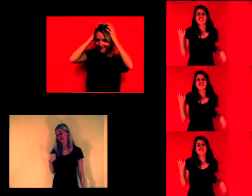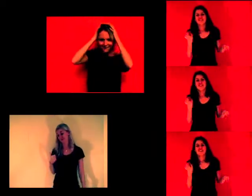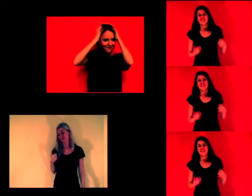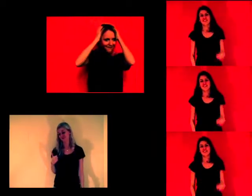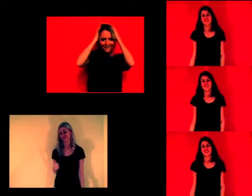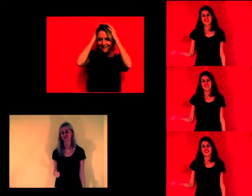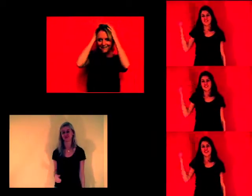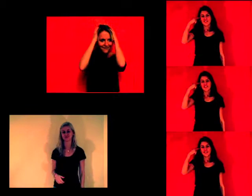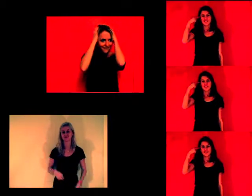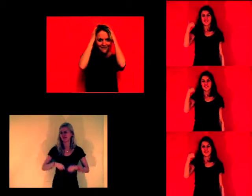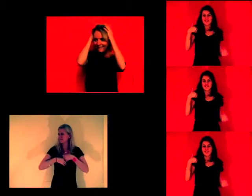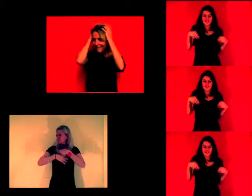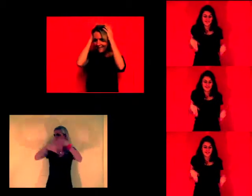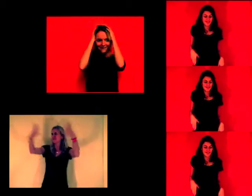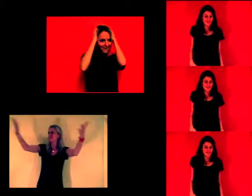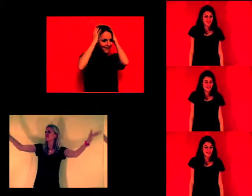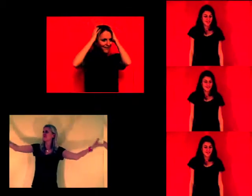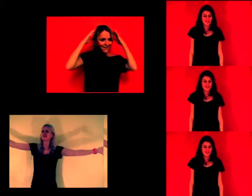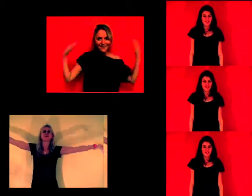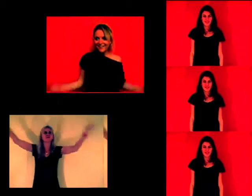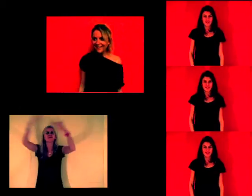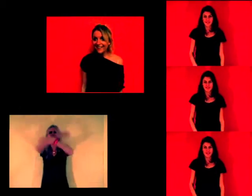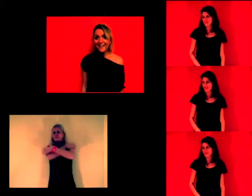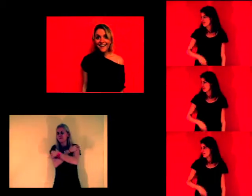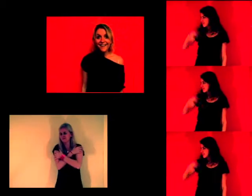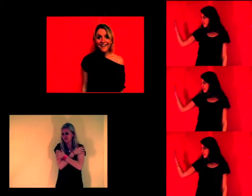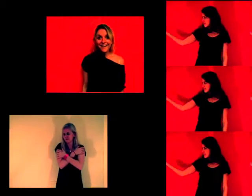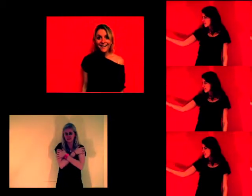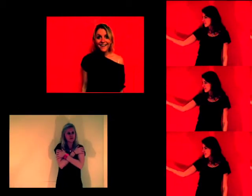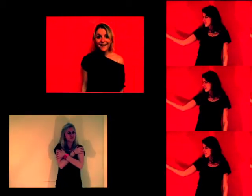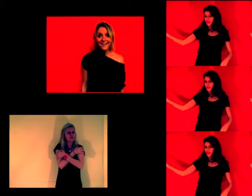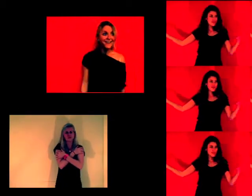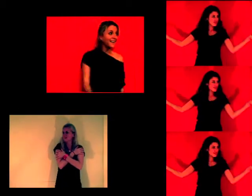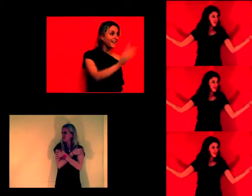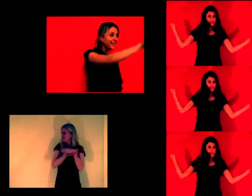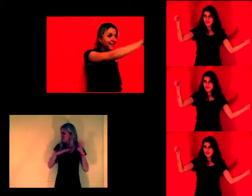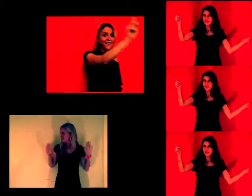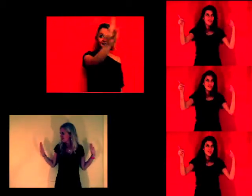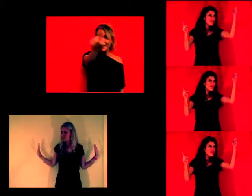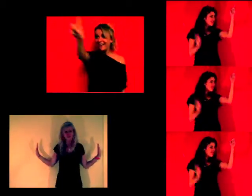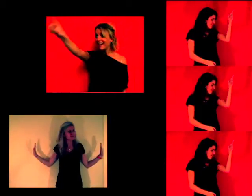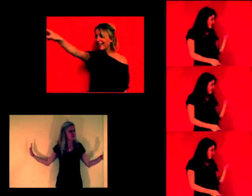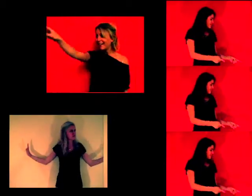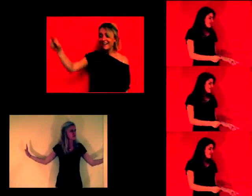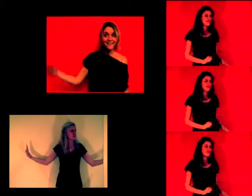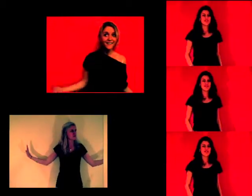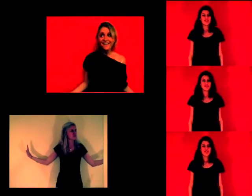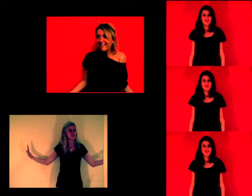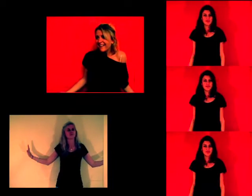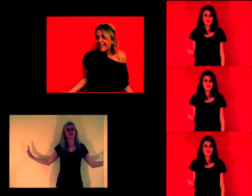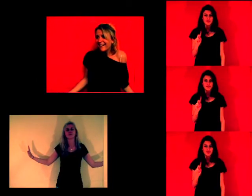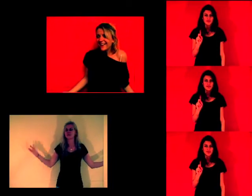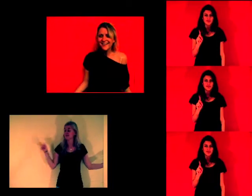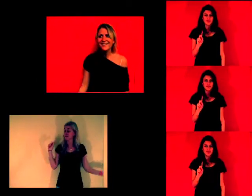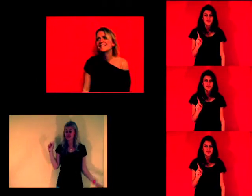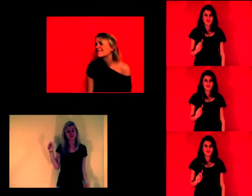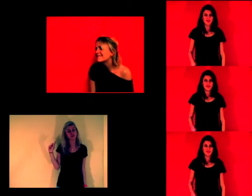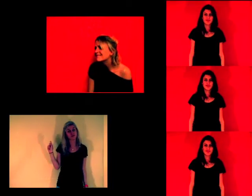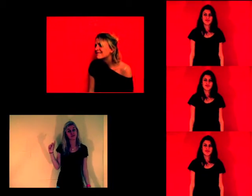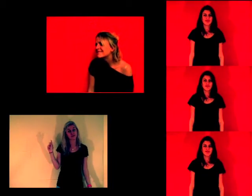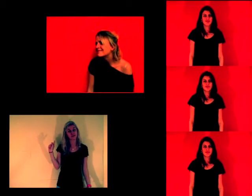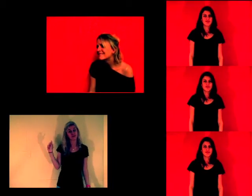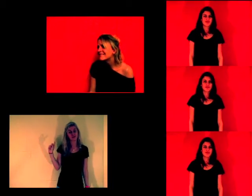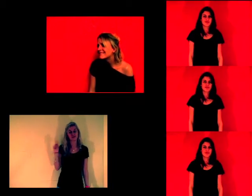interesting? What we think about ourselves can be influenced by other people. At the time of our lives, we never think to